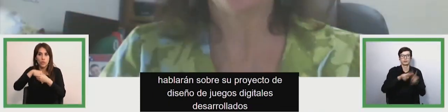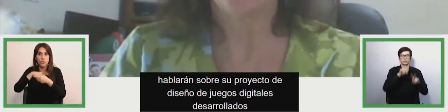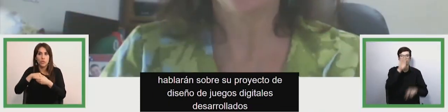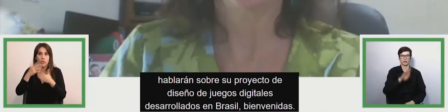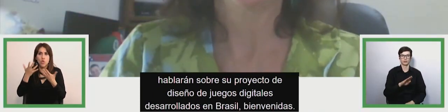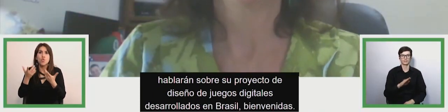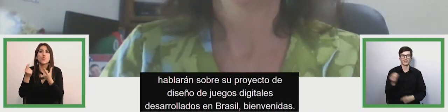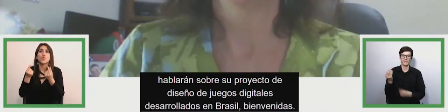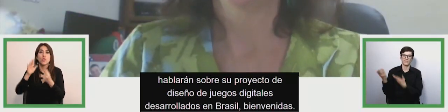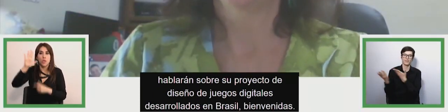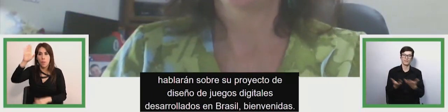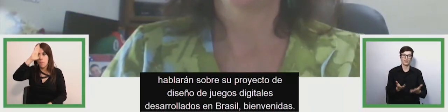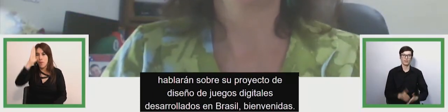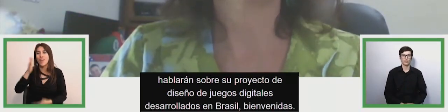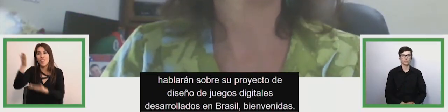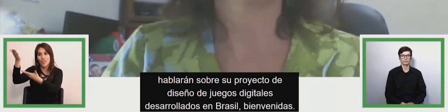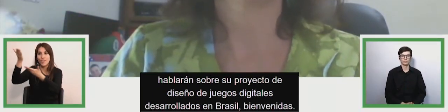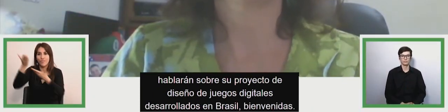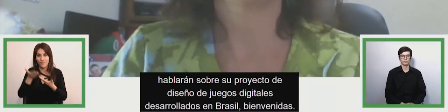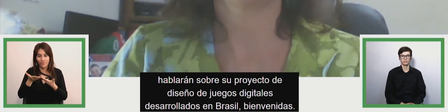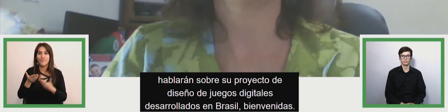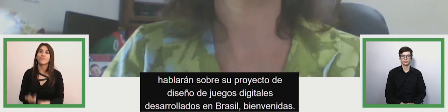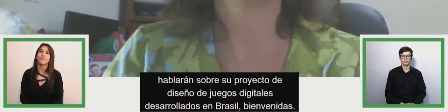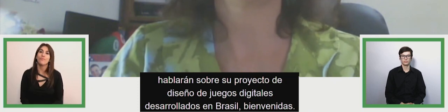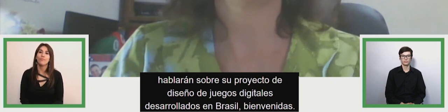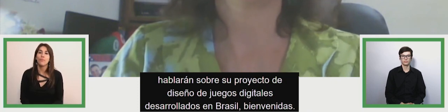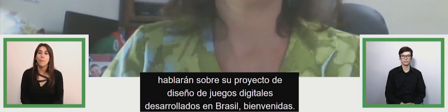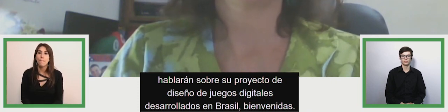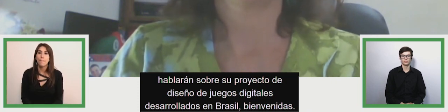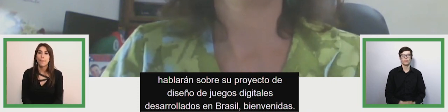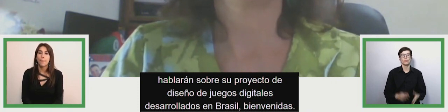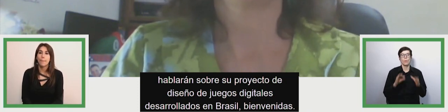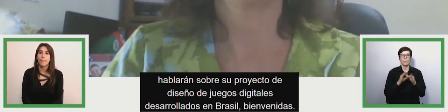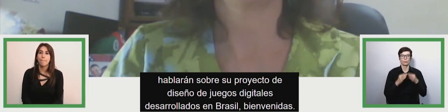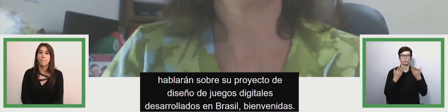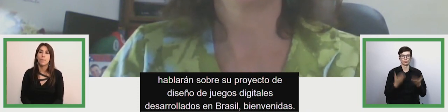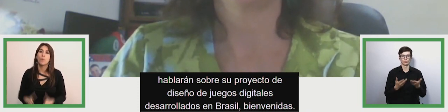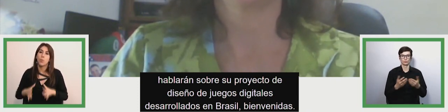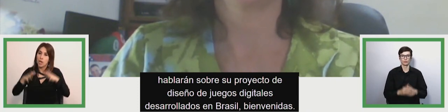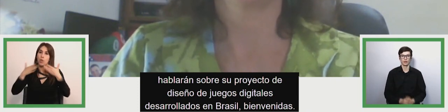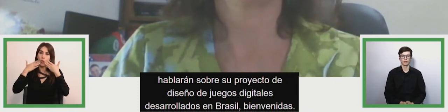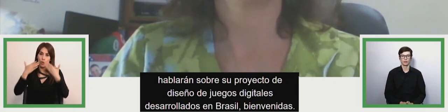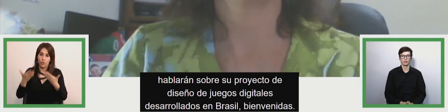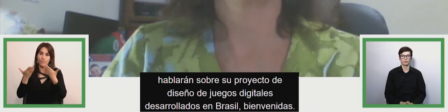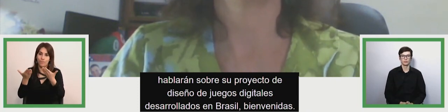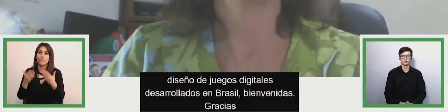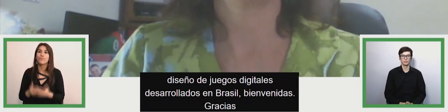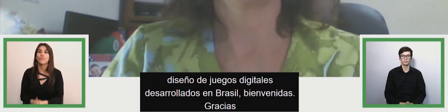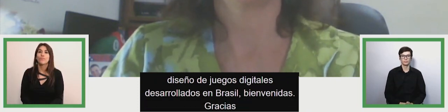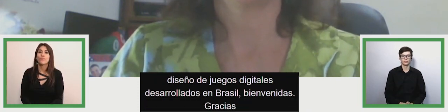on design of jesus games as developed by uni valley in brazil welcome